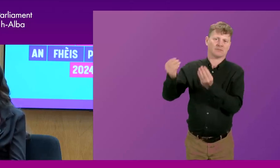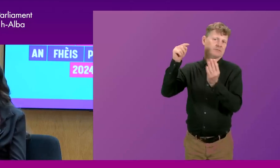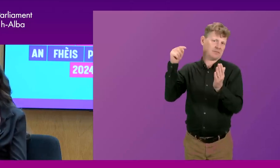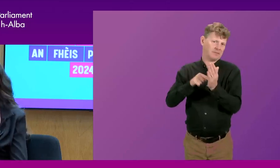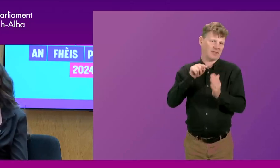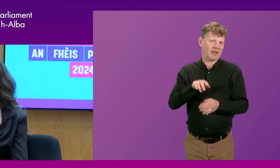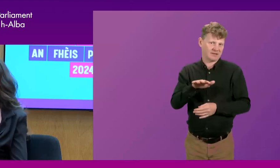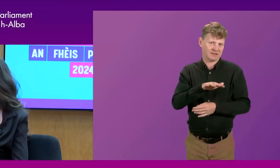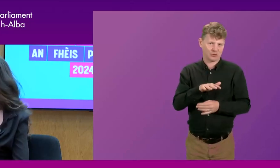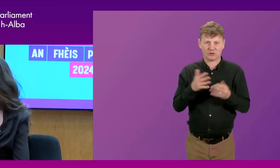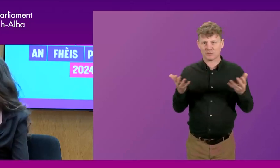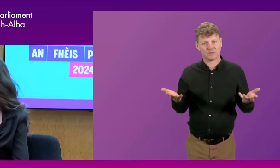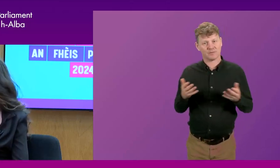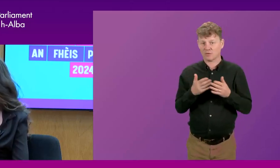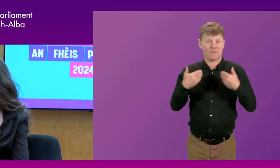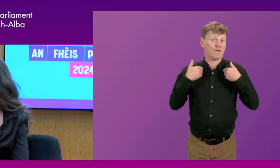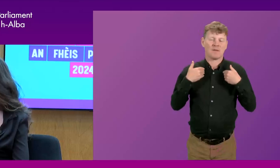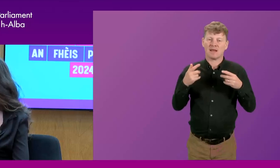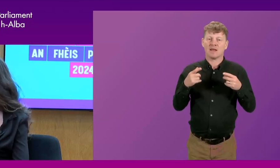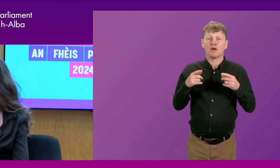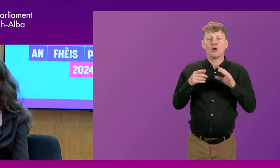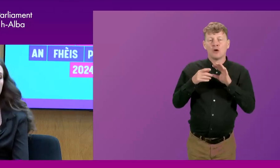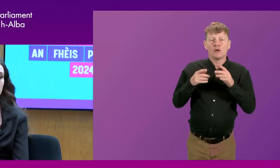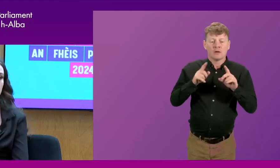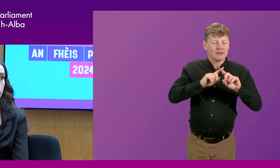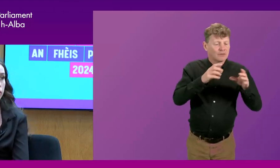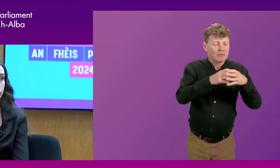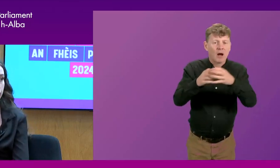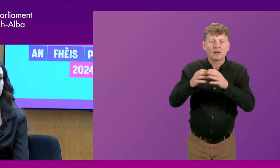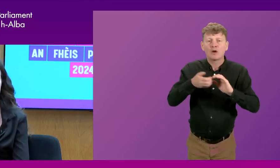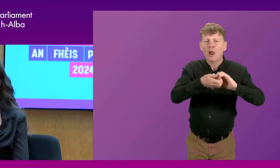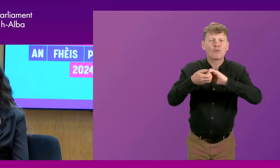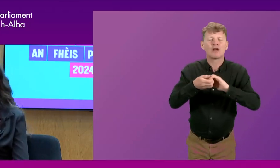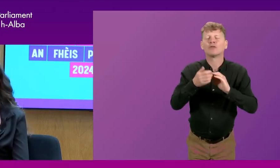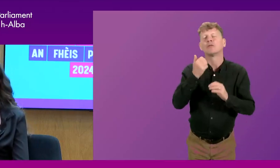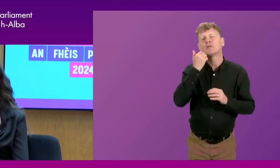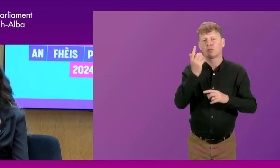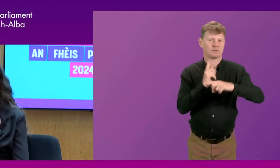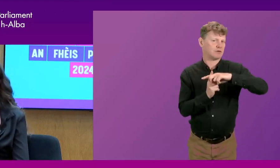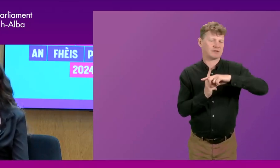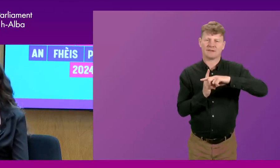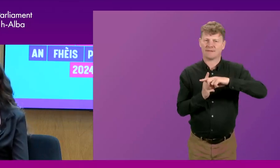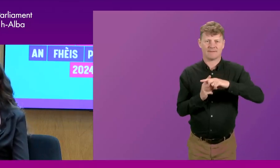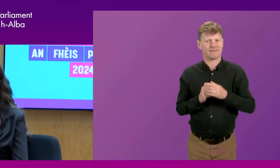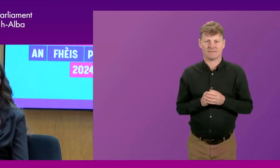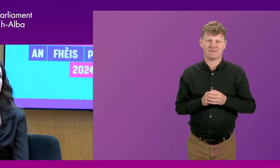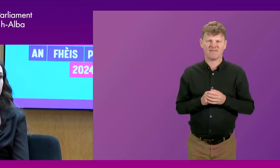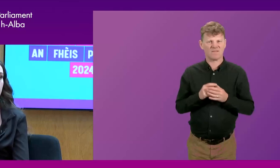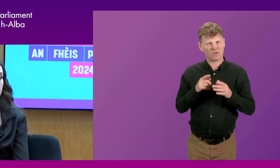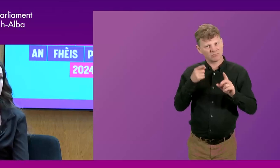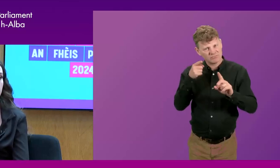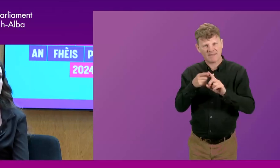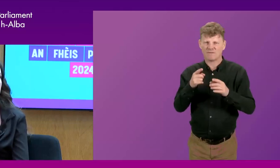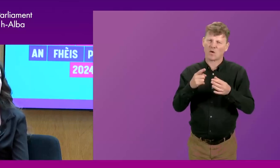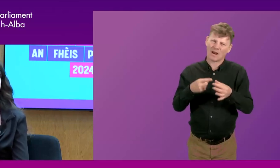situation. So for me, more cross-party collaboration is always a positive thing if it is fighting for those kind of key really